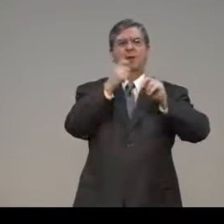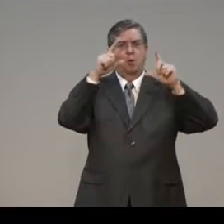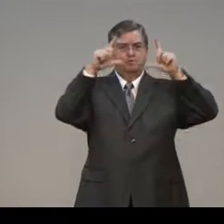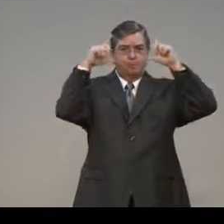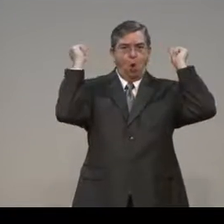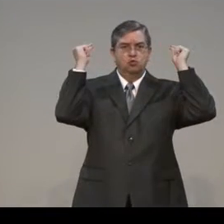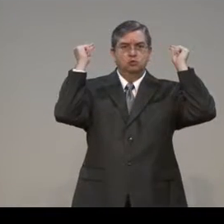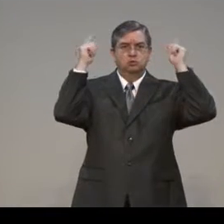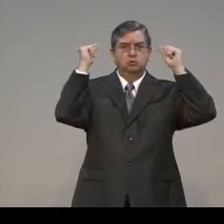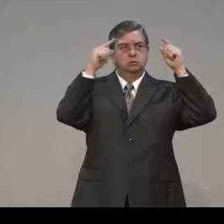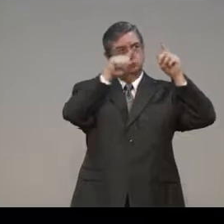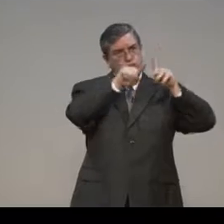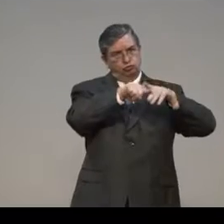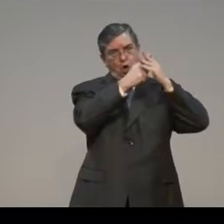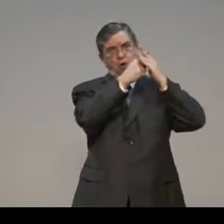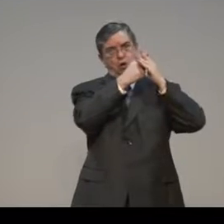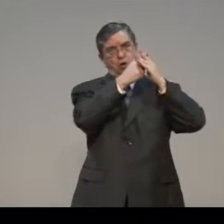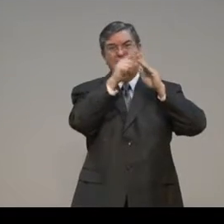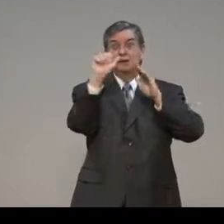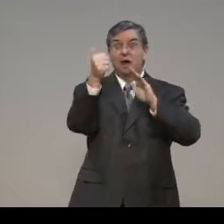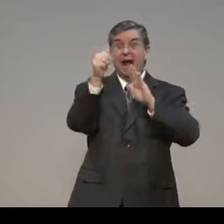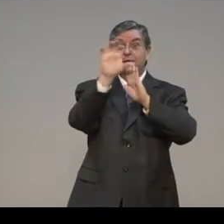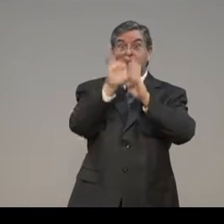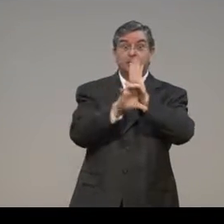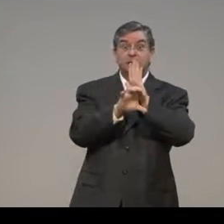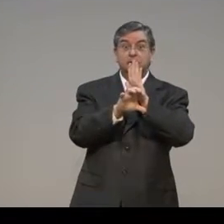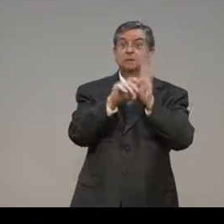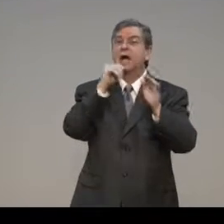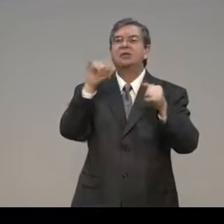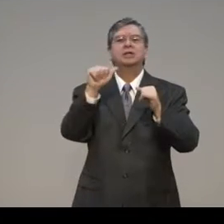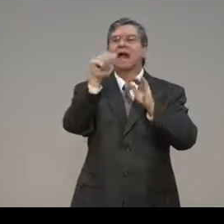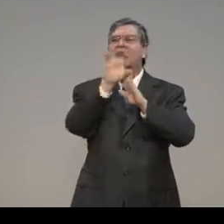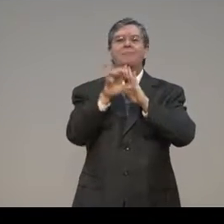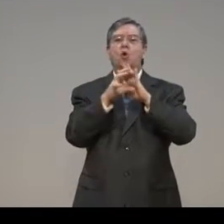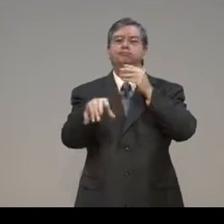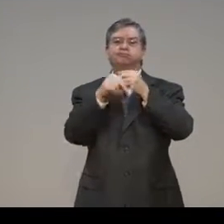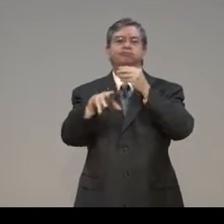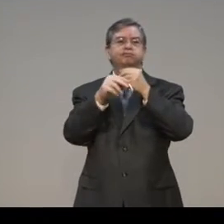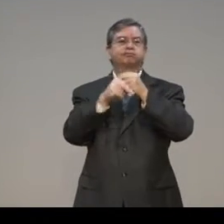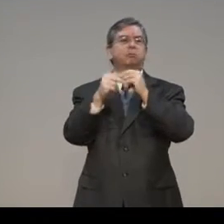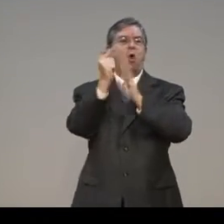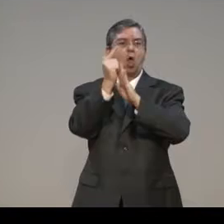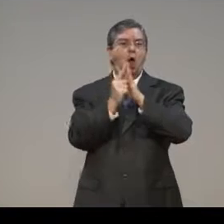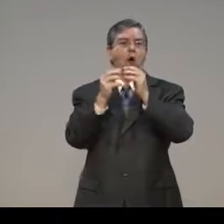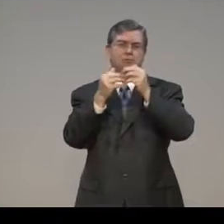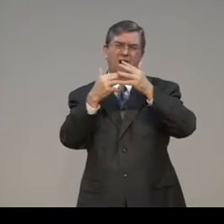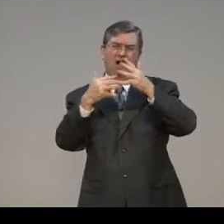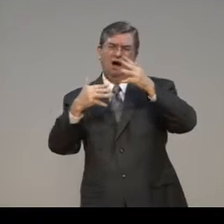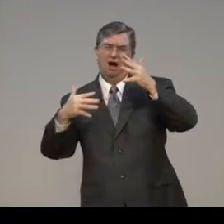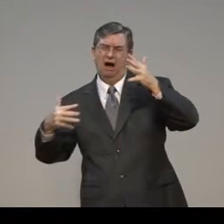That the offense might abound. But where sin abounded, grace did much more abound.